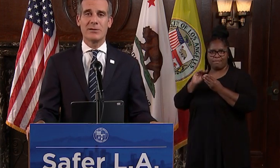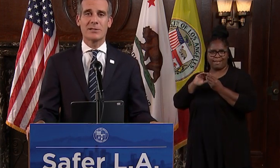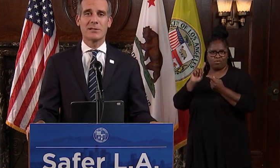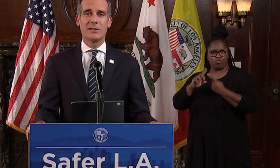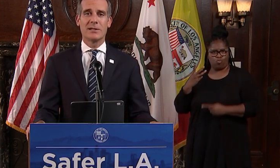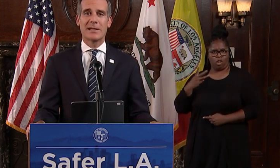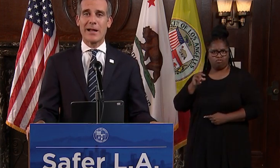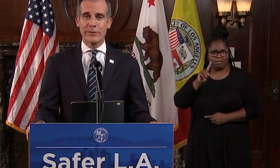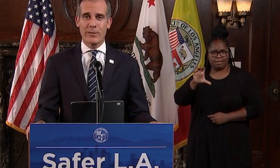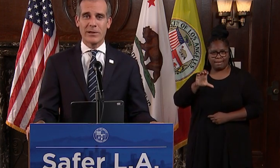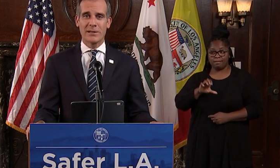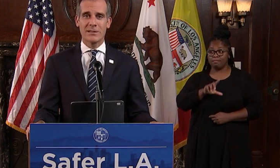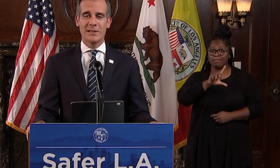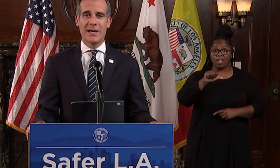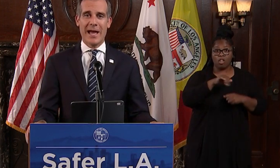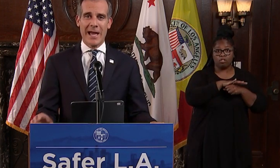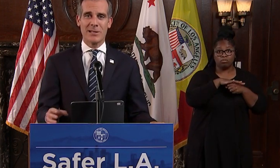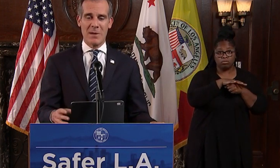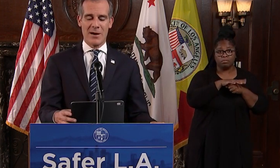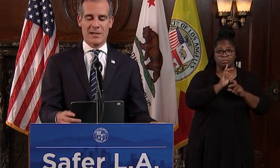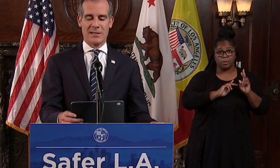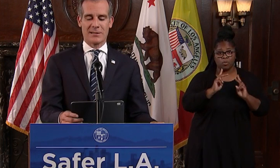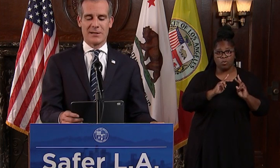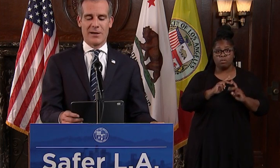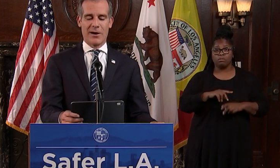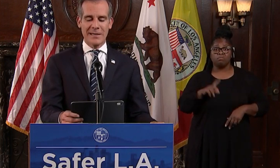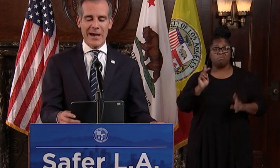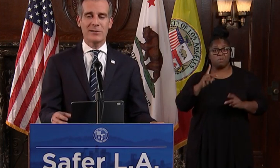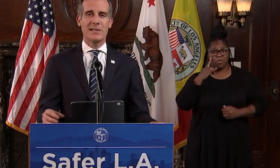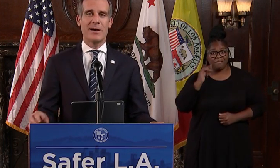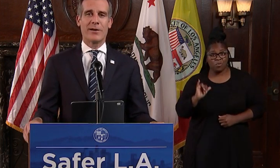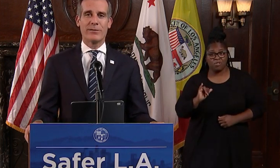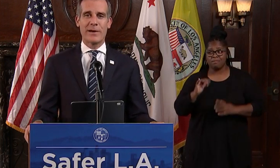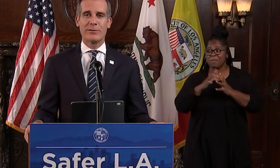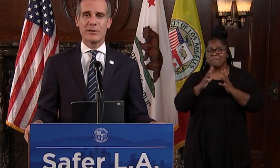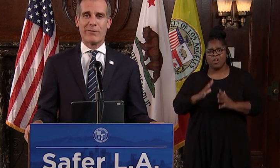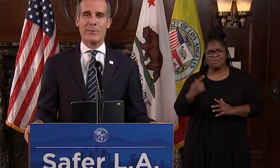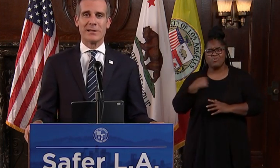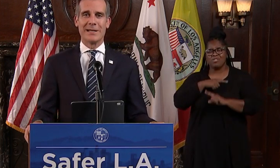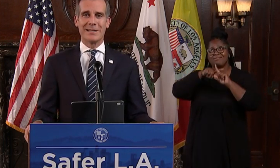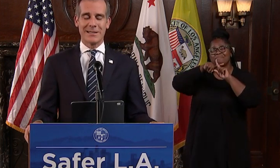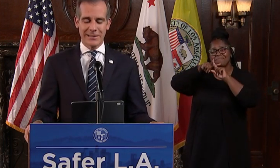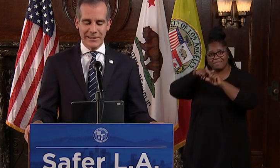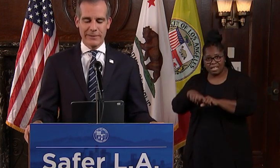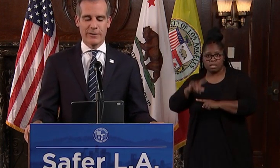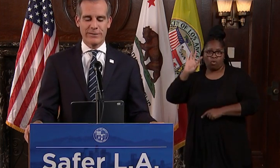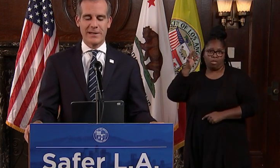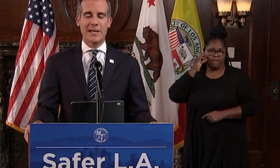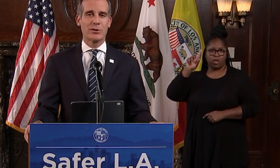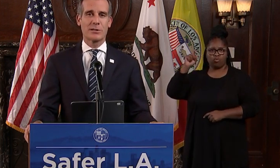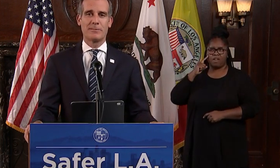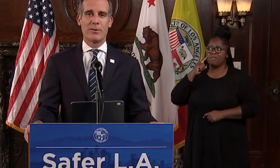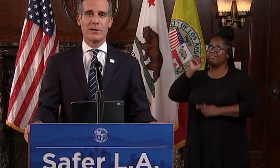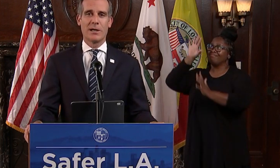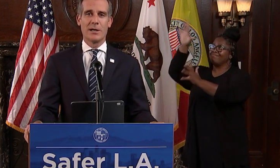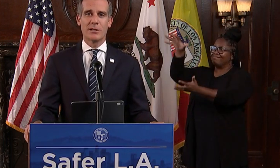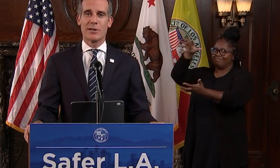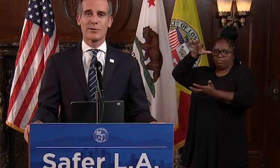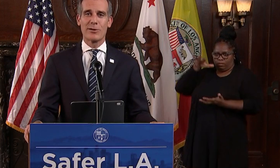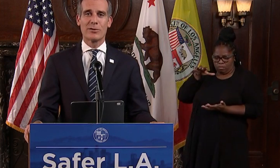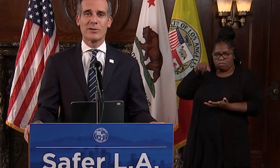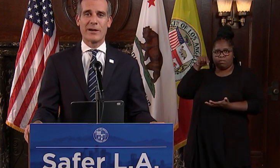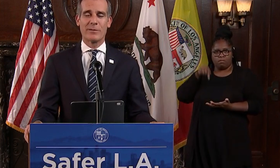Angelenos, Californians, and Americans are counting on the federal government to deliver financial support